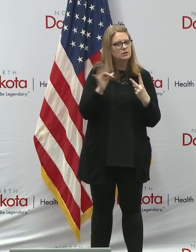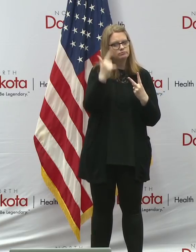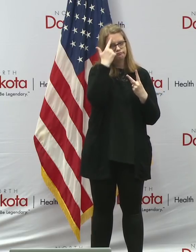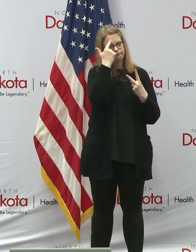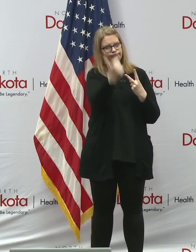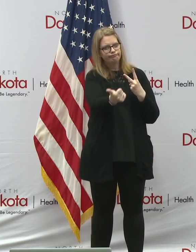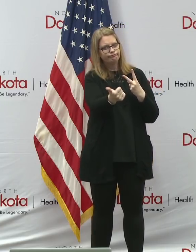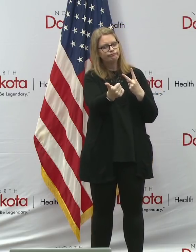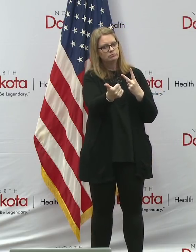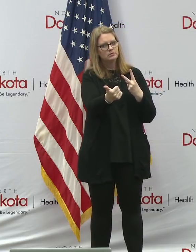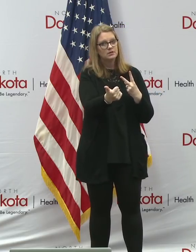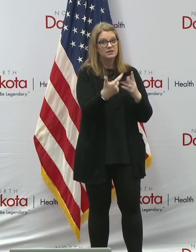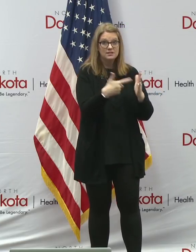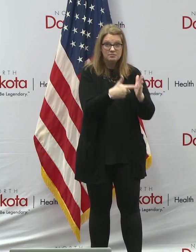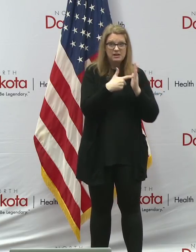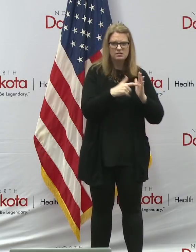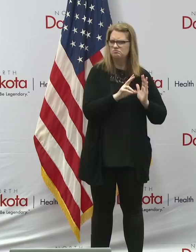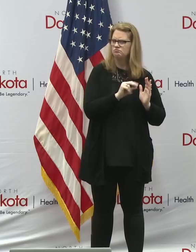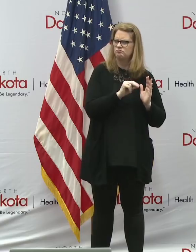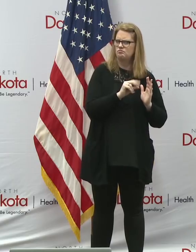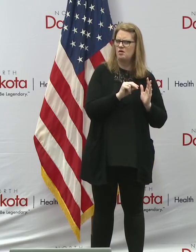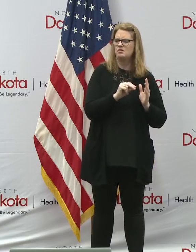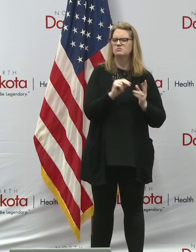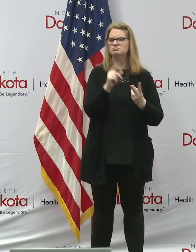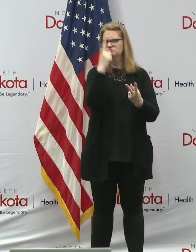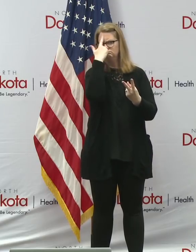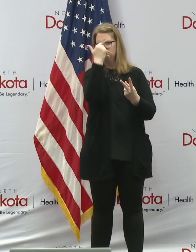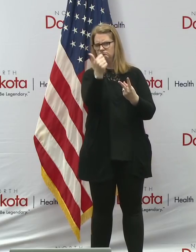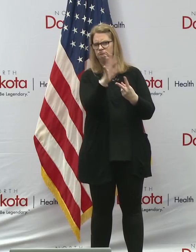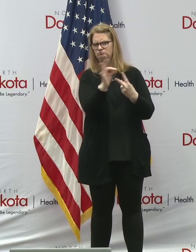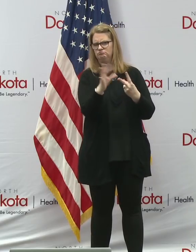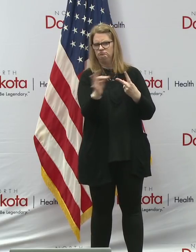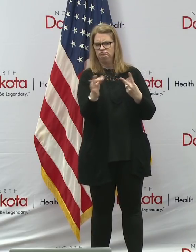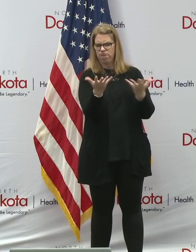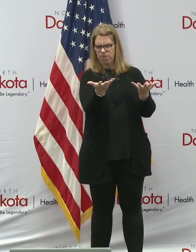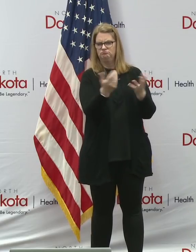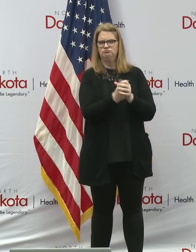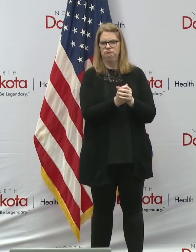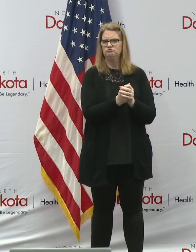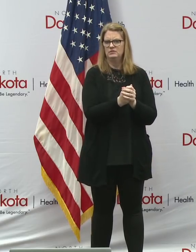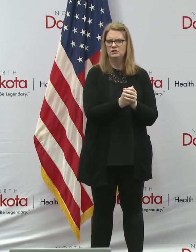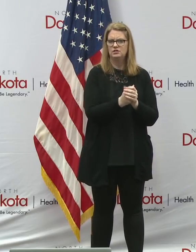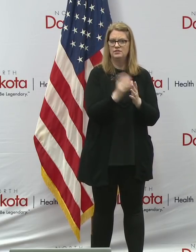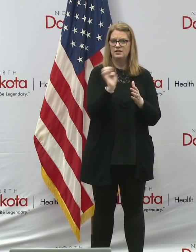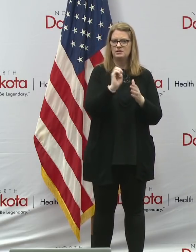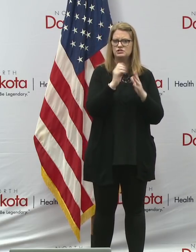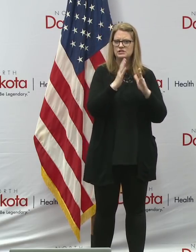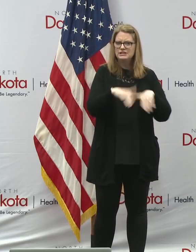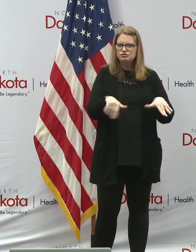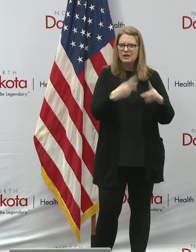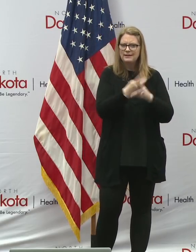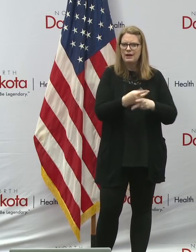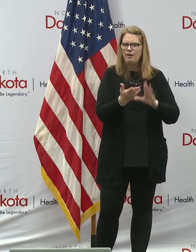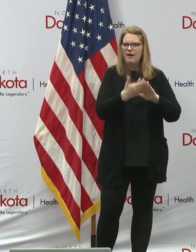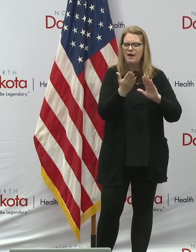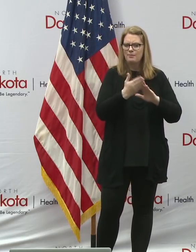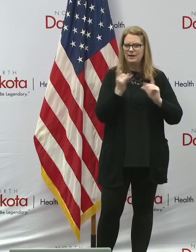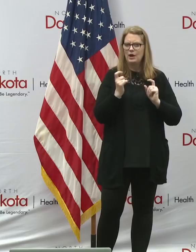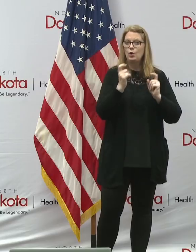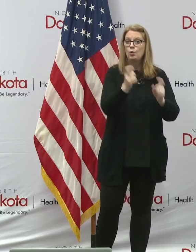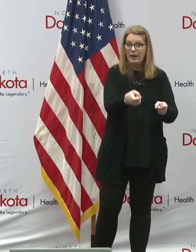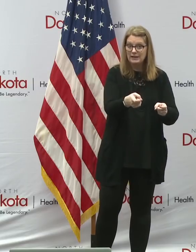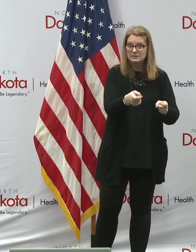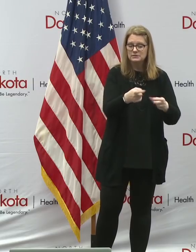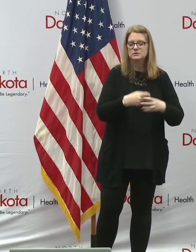Uh, so it's not mandatory, but it's an opt in to apply for the childcare emergency operating grants. And, uh, and so,